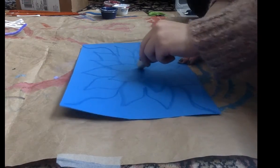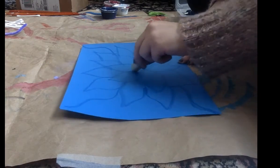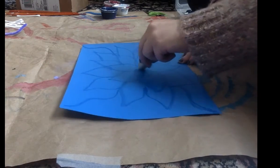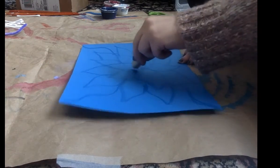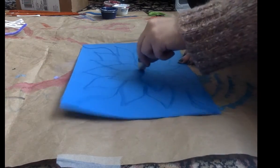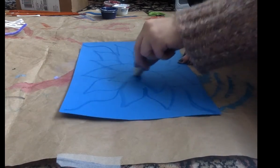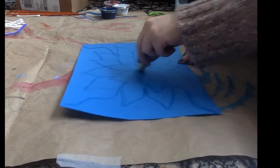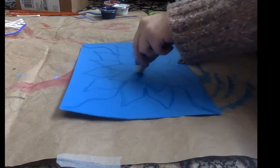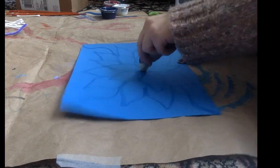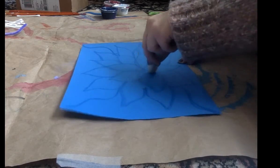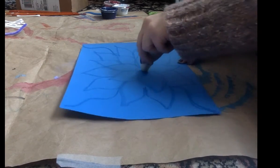I'll